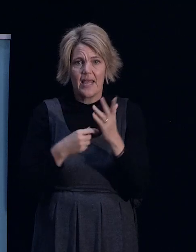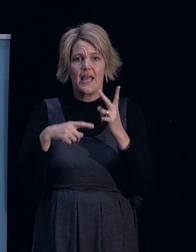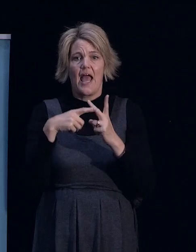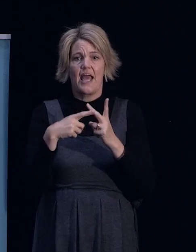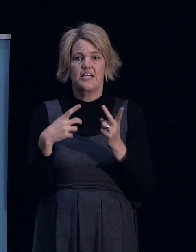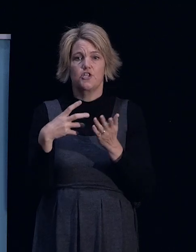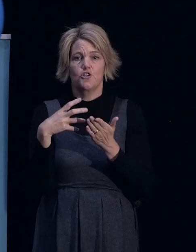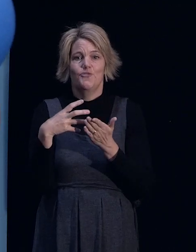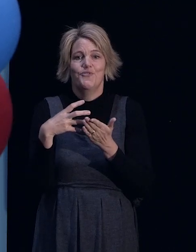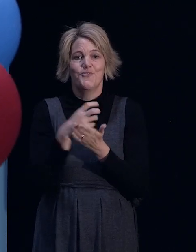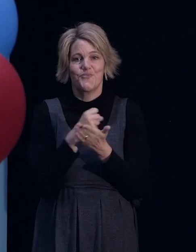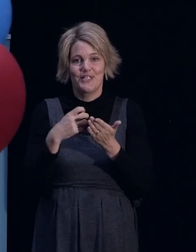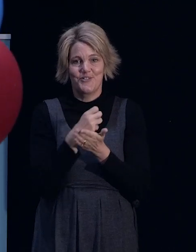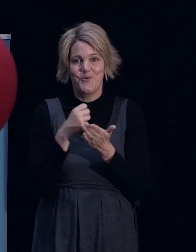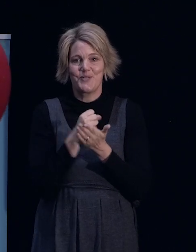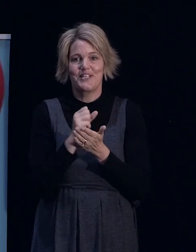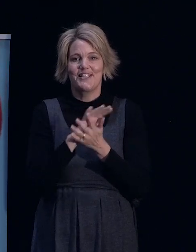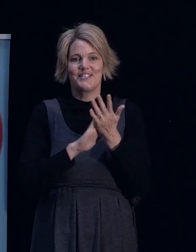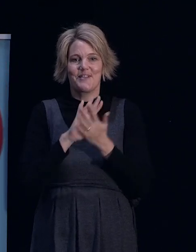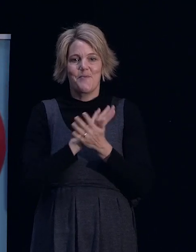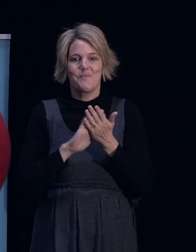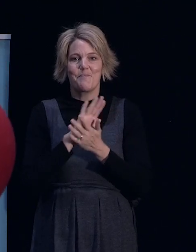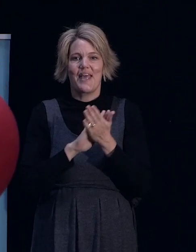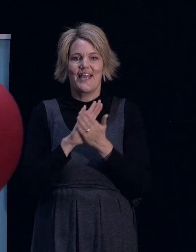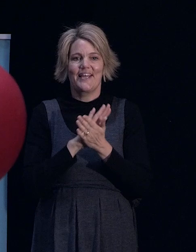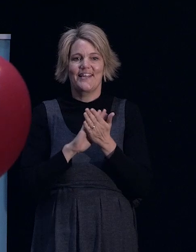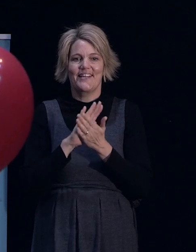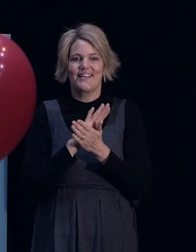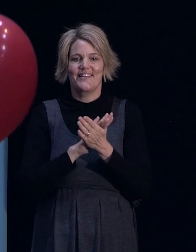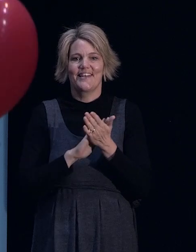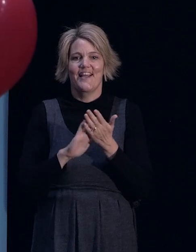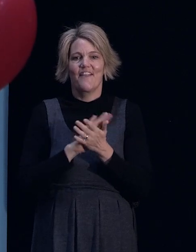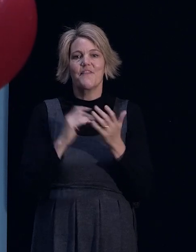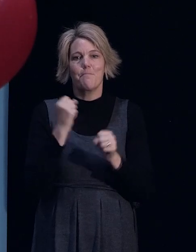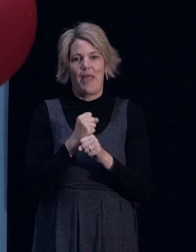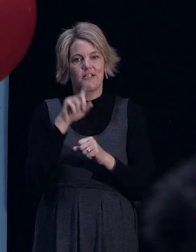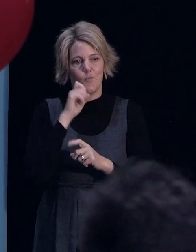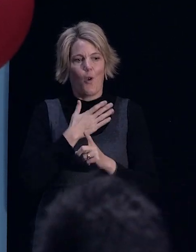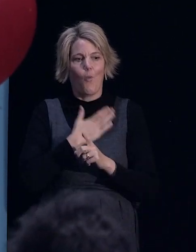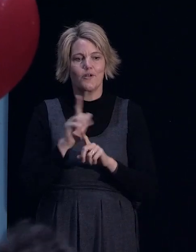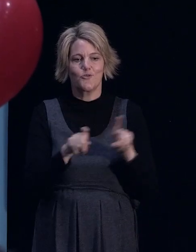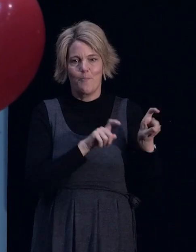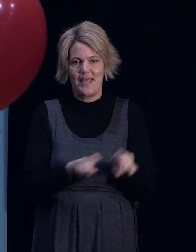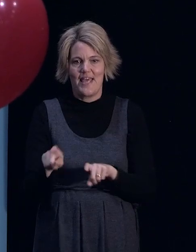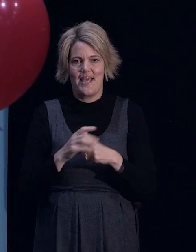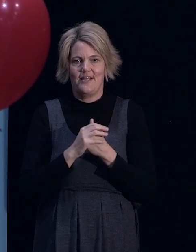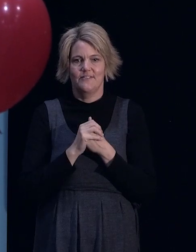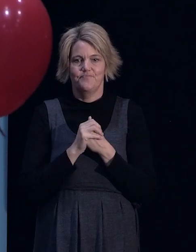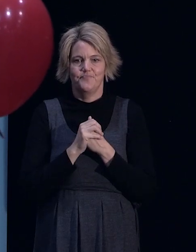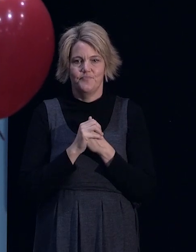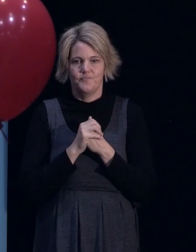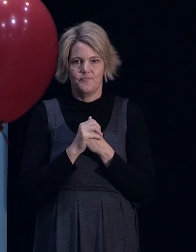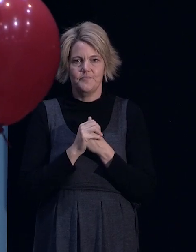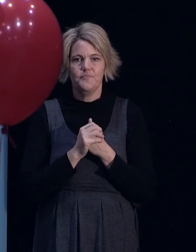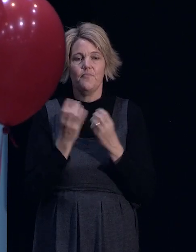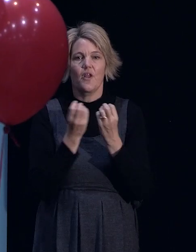through Christchurch means that the banks are going to want to be here because that presents them with an opportunity. For